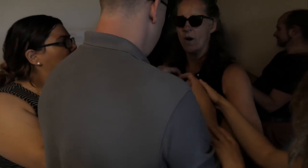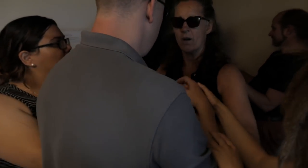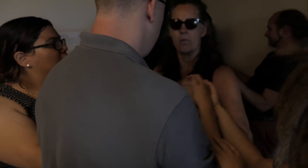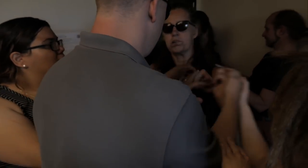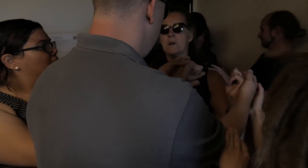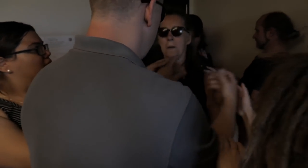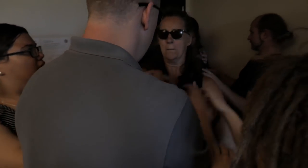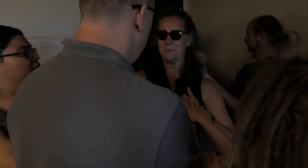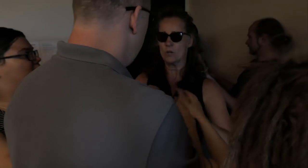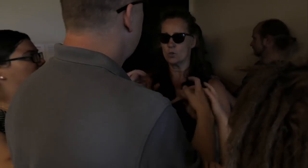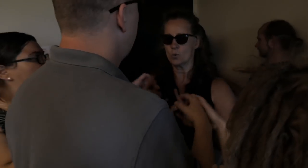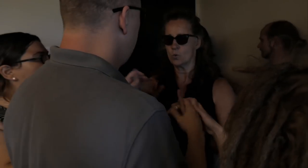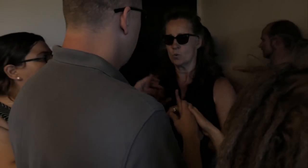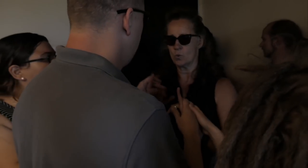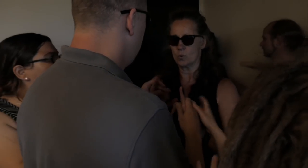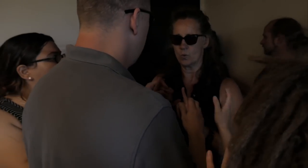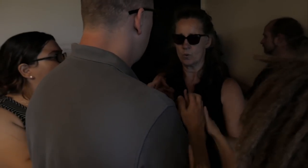aggressive. I need to feel it too.